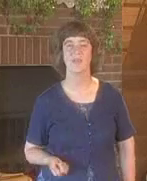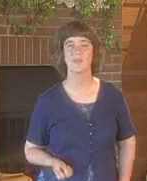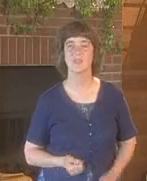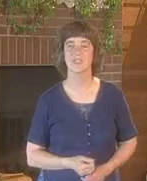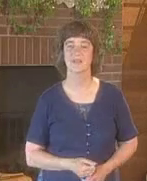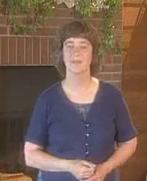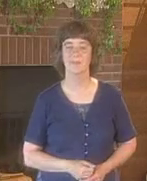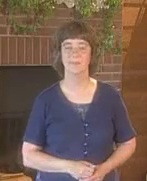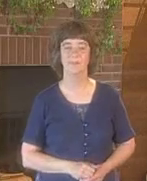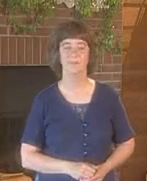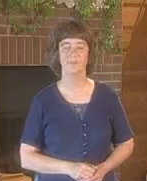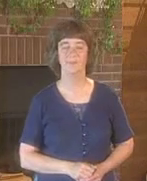with the music.